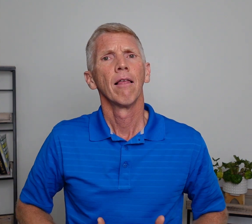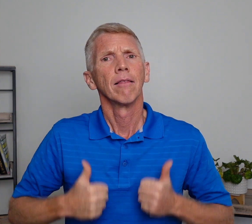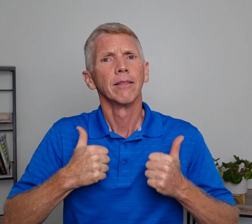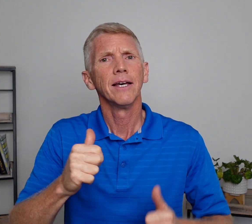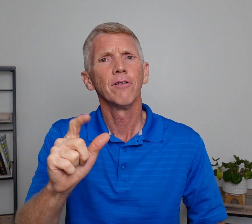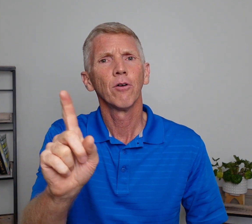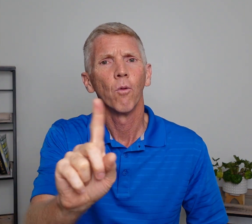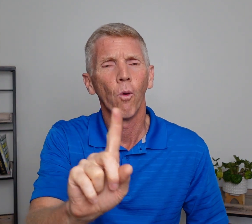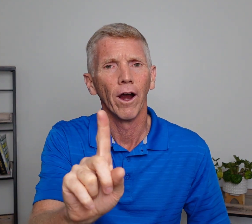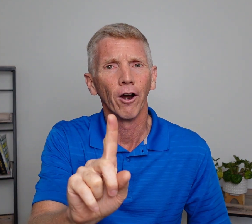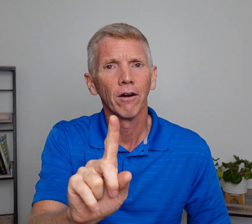Live, where?